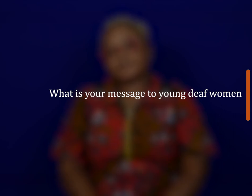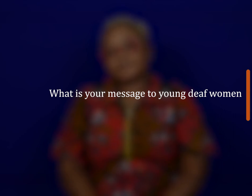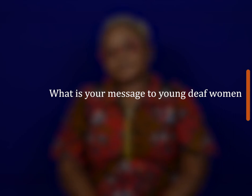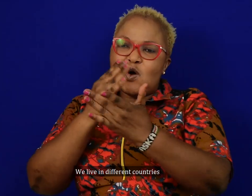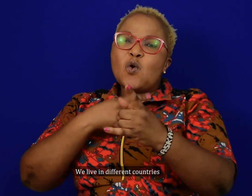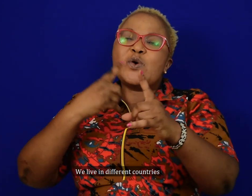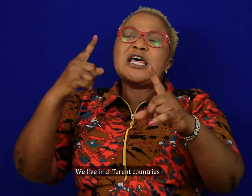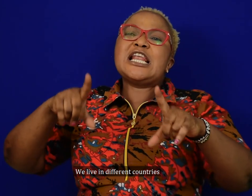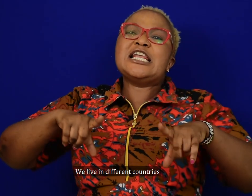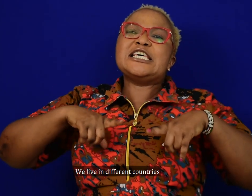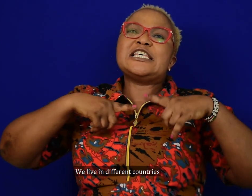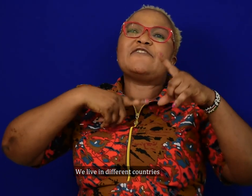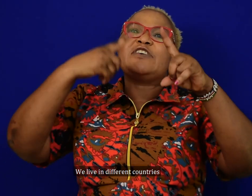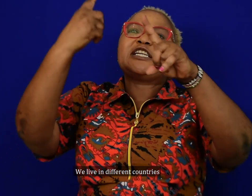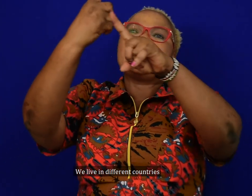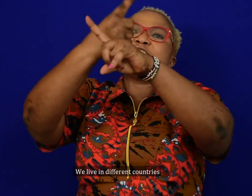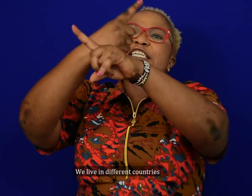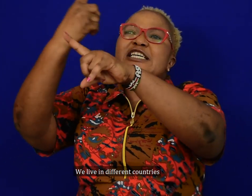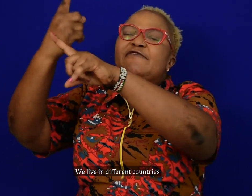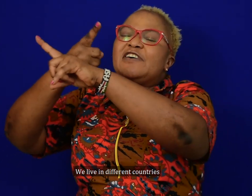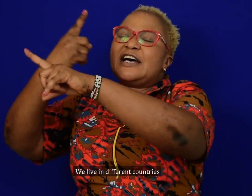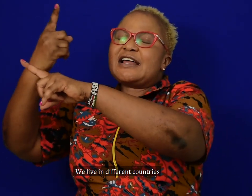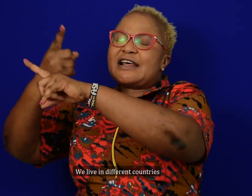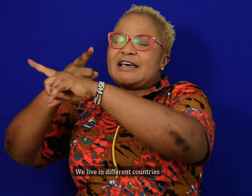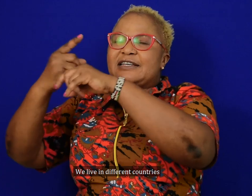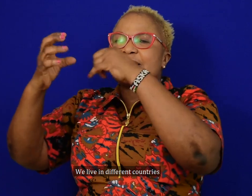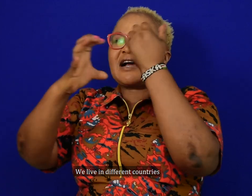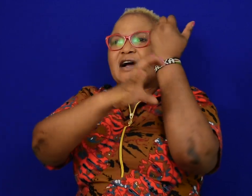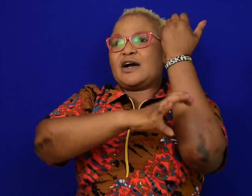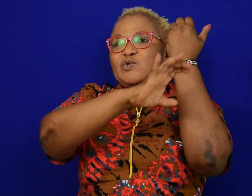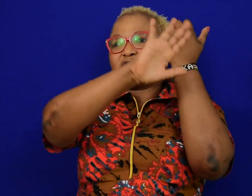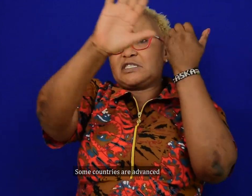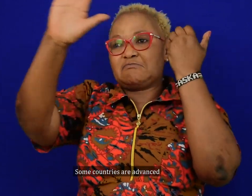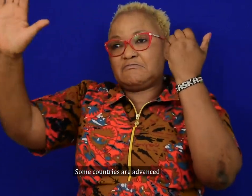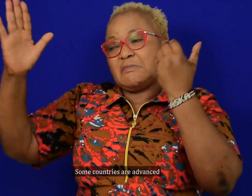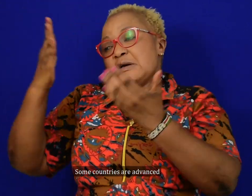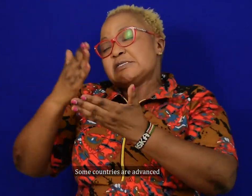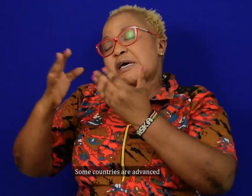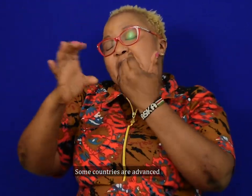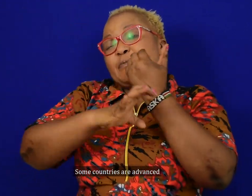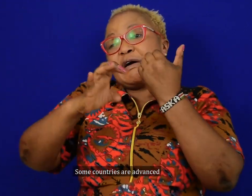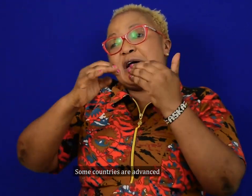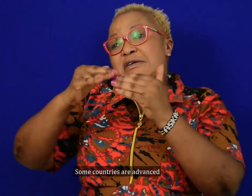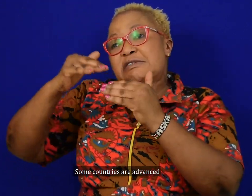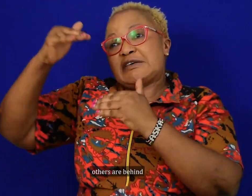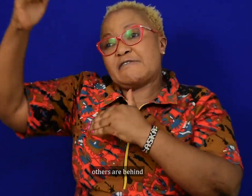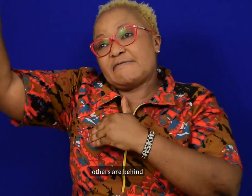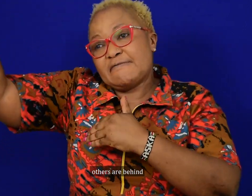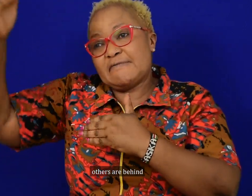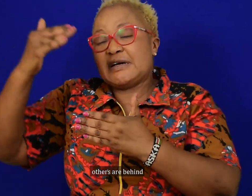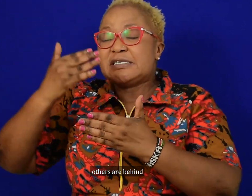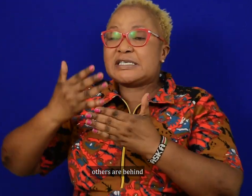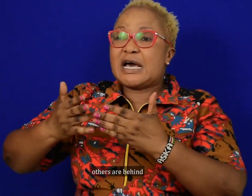We live in different, different countries. Some countries are advanced. Others are behind.